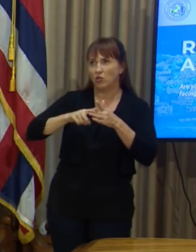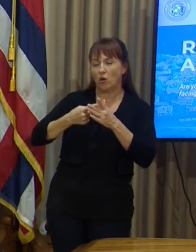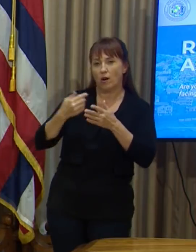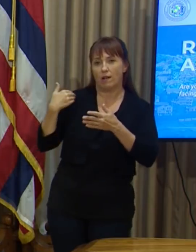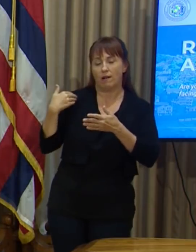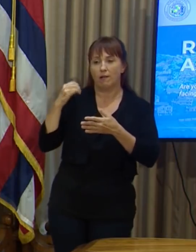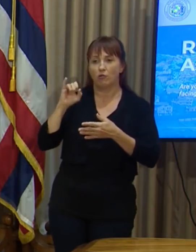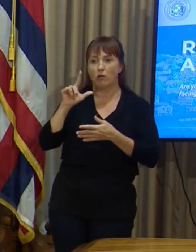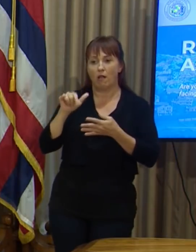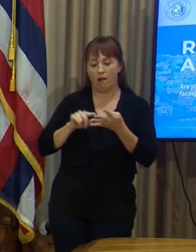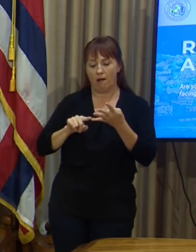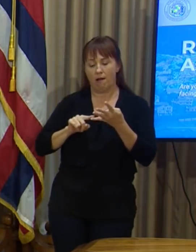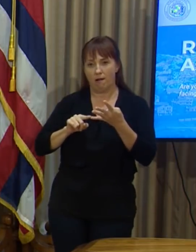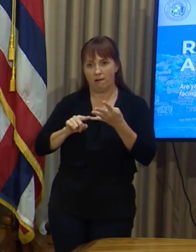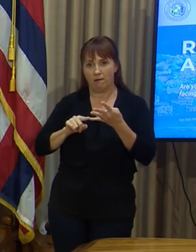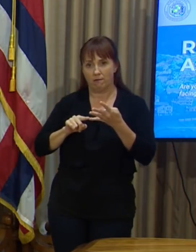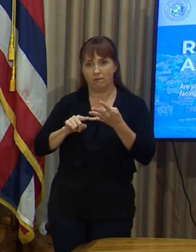July.